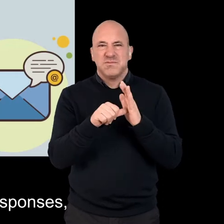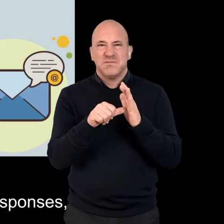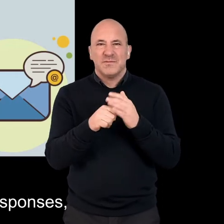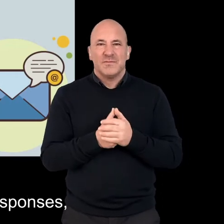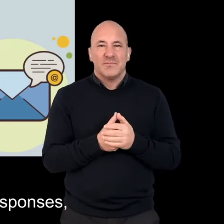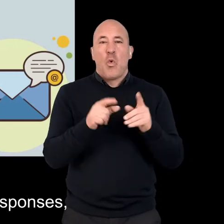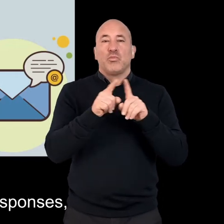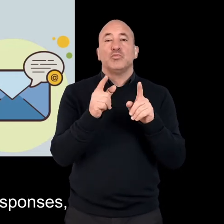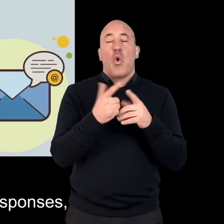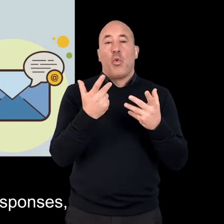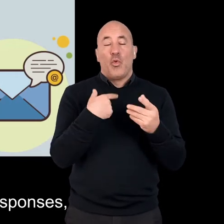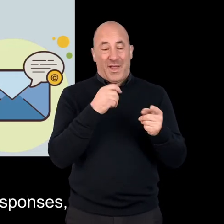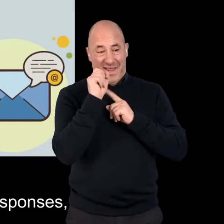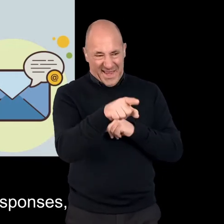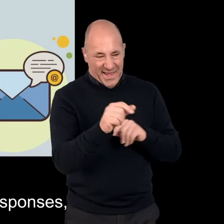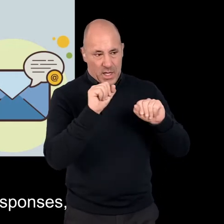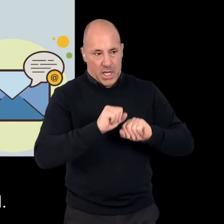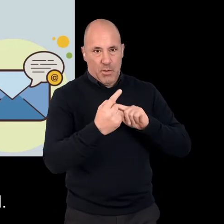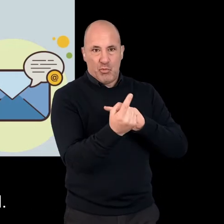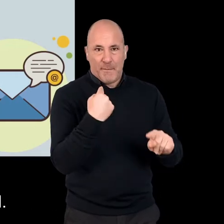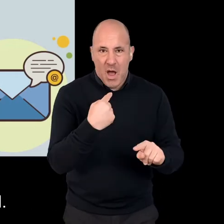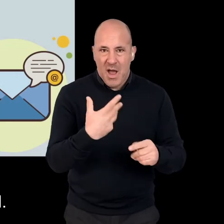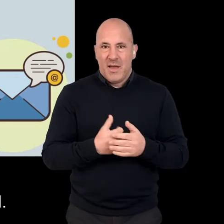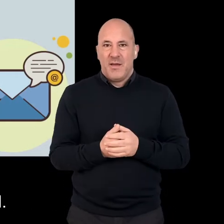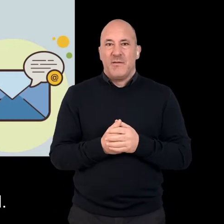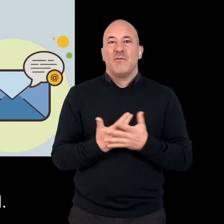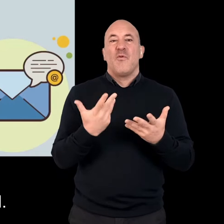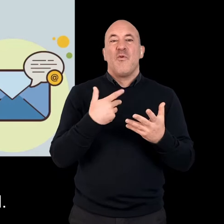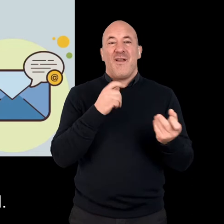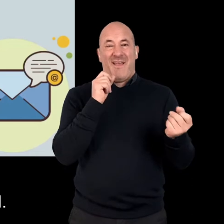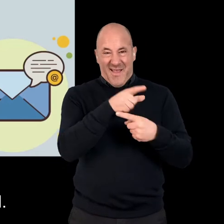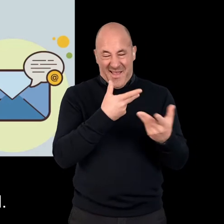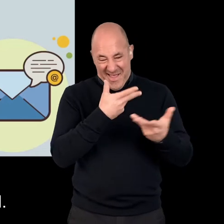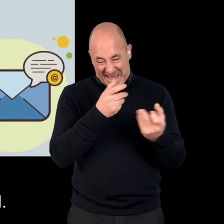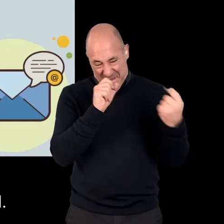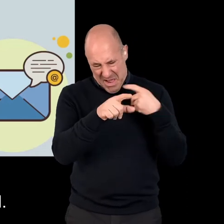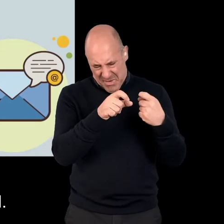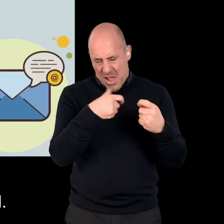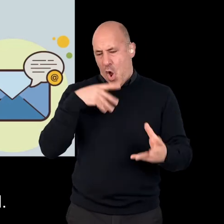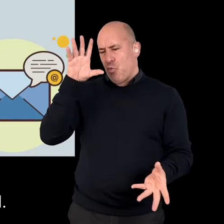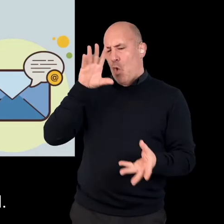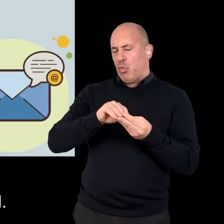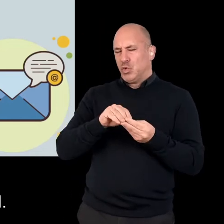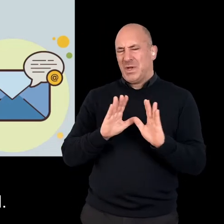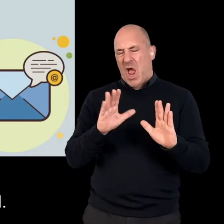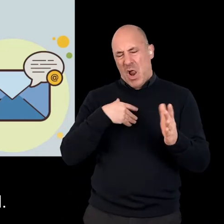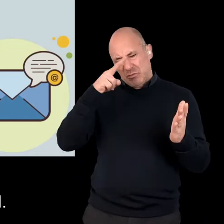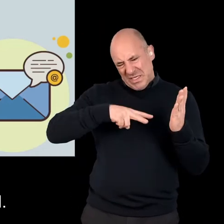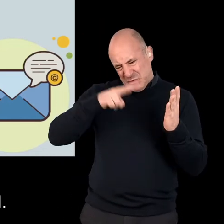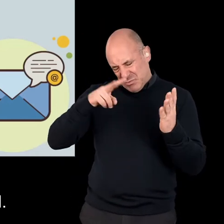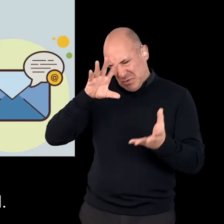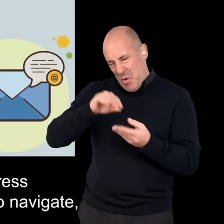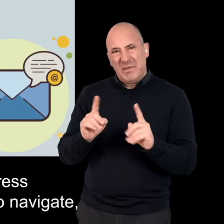And there's also a potential for slow responses or delayed conclusions from conversations via email.